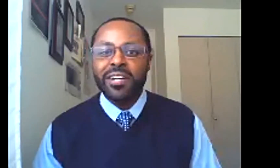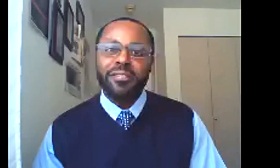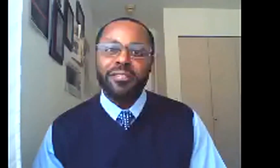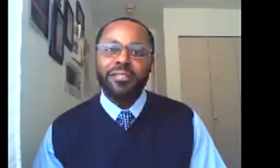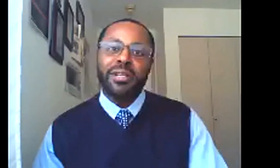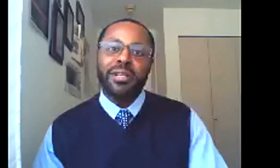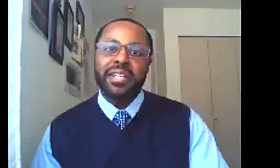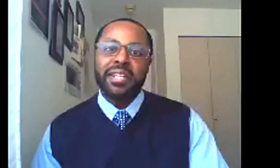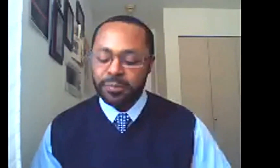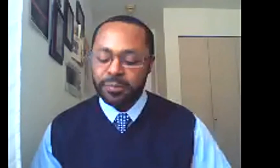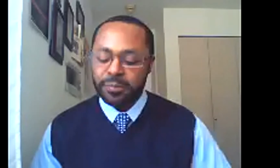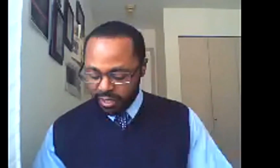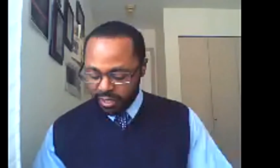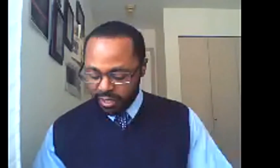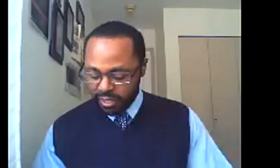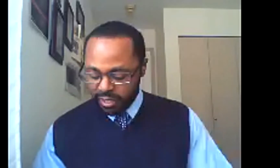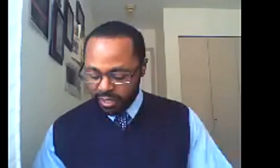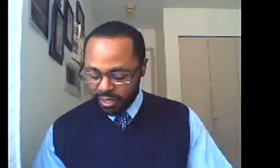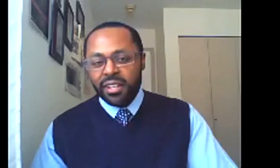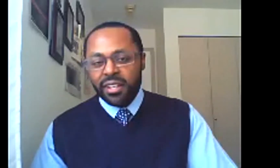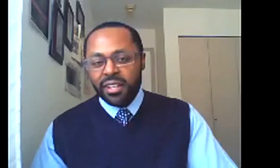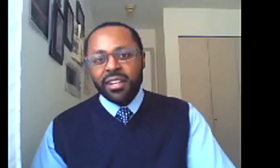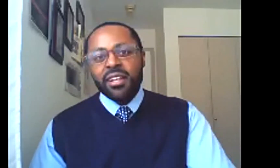of African-American and black life. Uh,